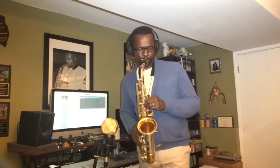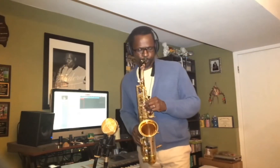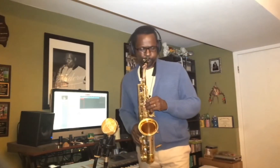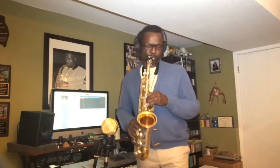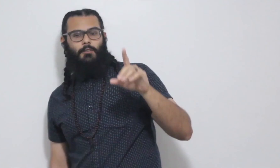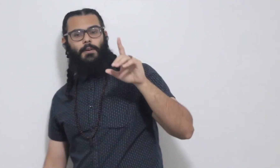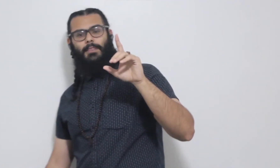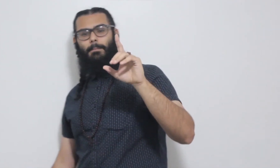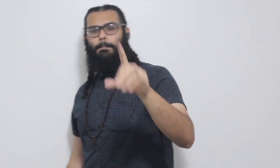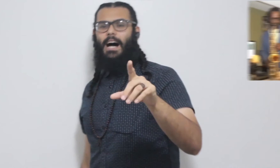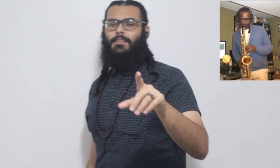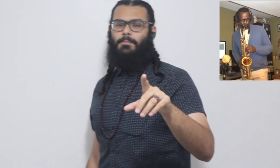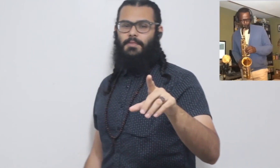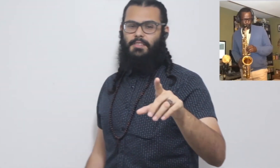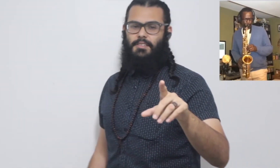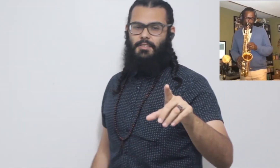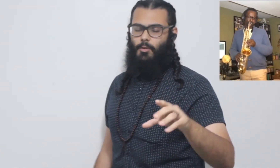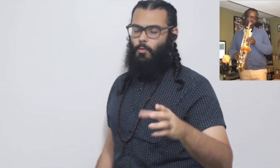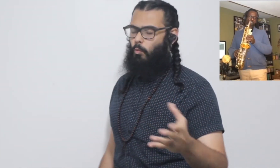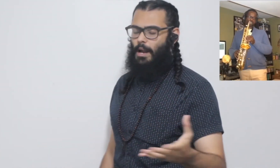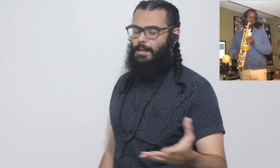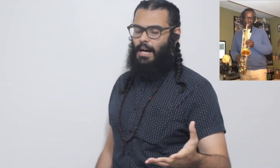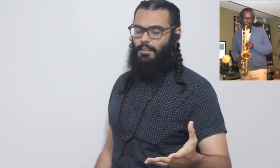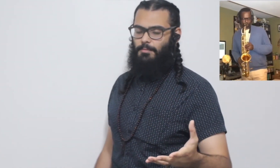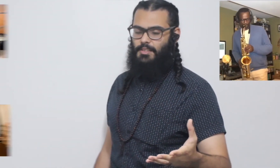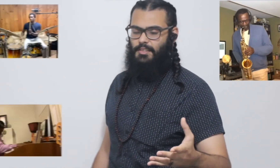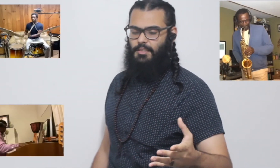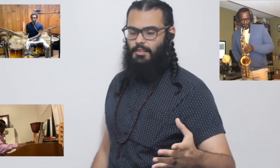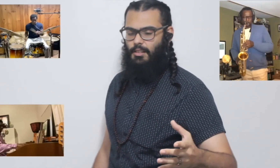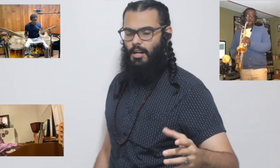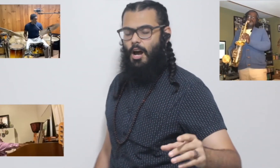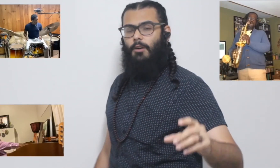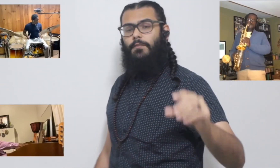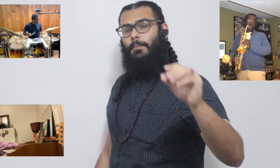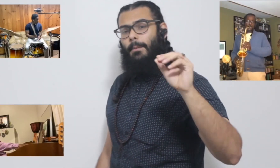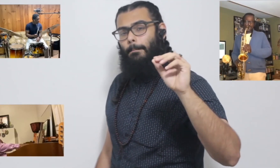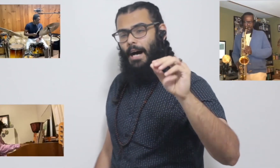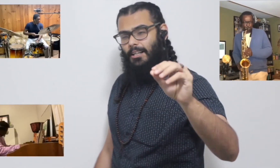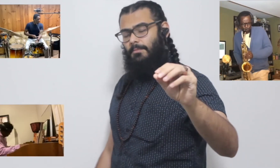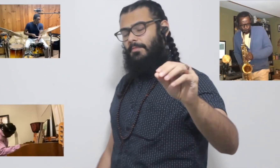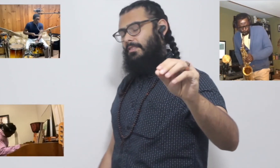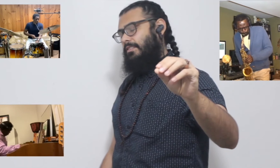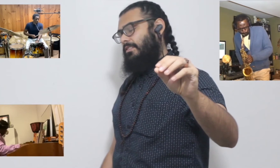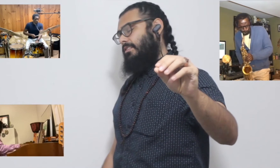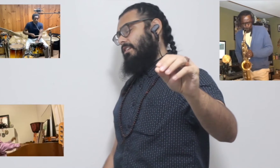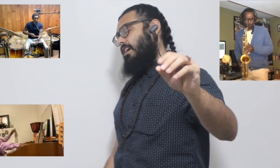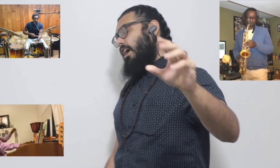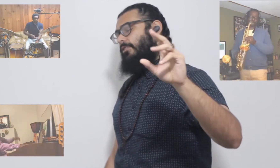From the bottoms From bottoms From the bottoms